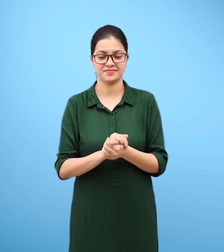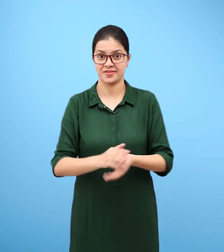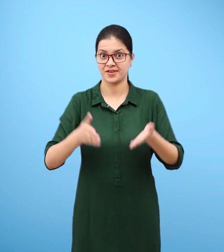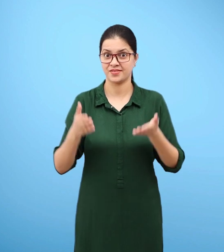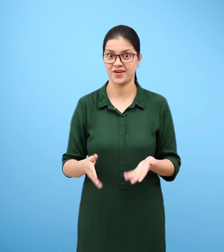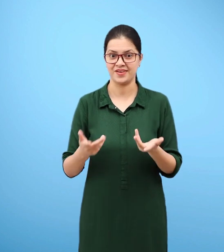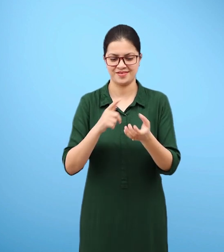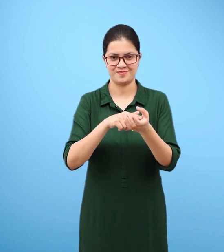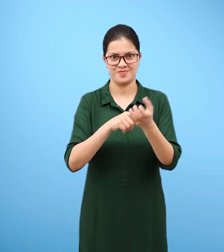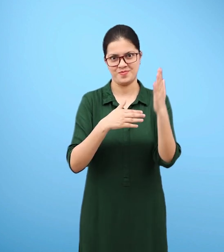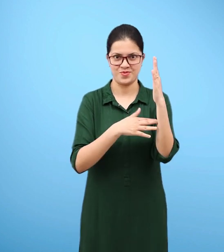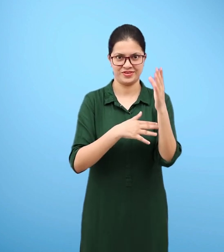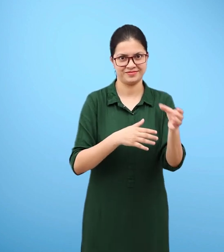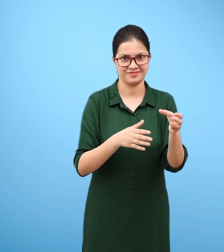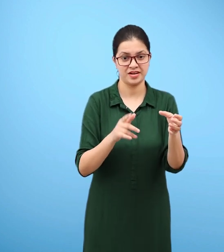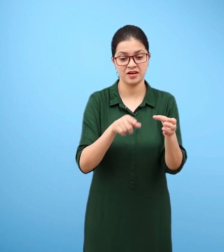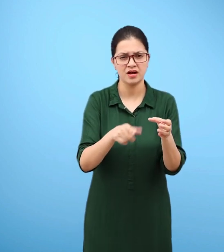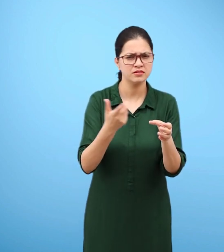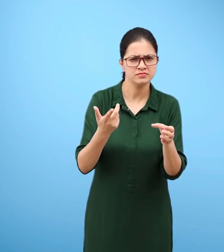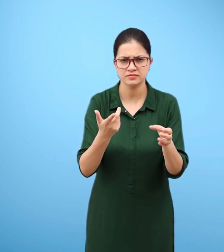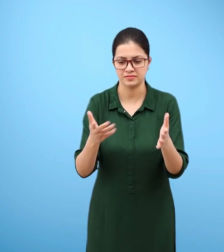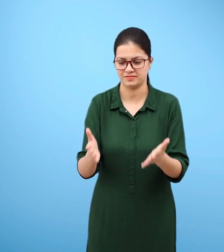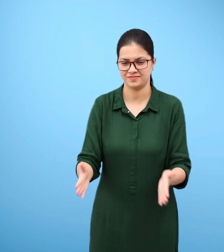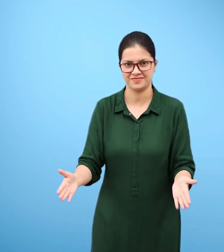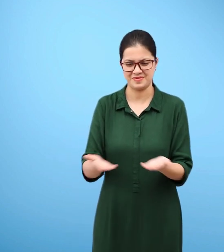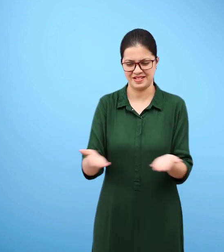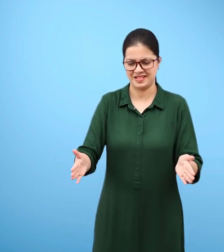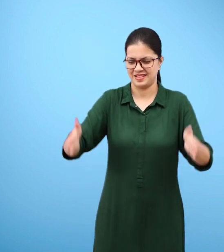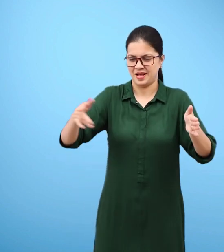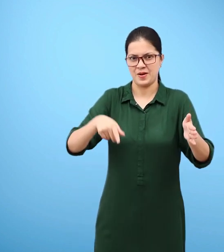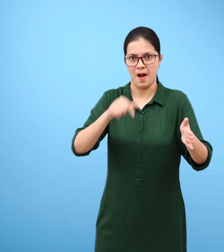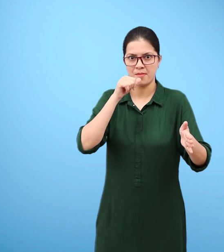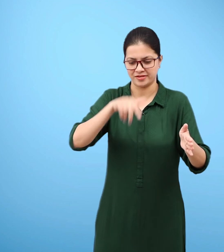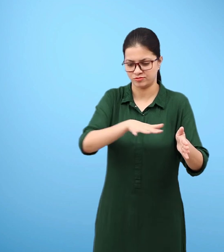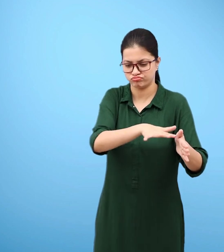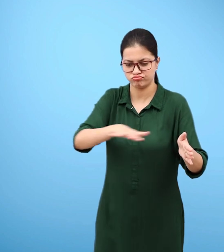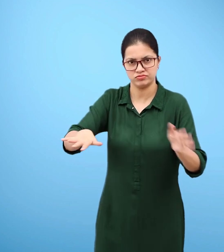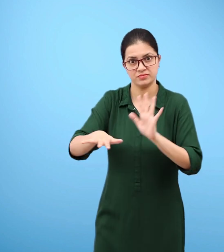Now dip the open mouth of the bottle into the bucket filled with water and